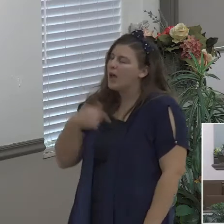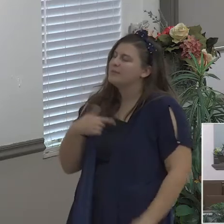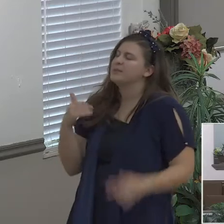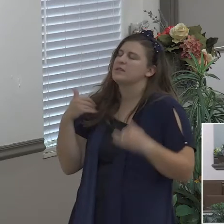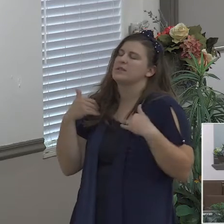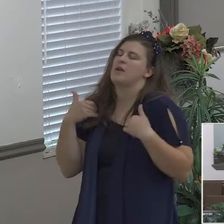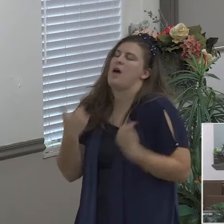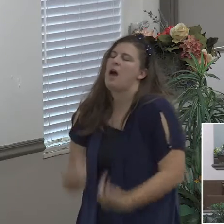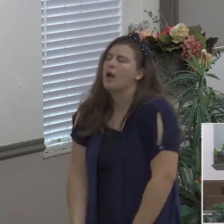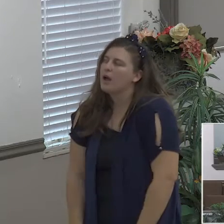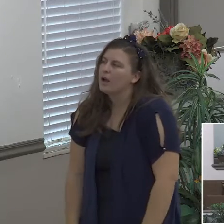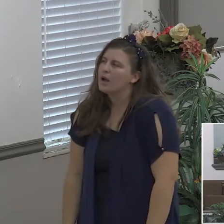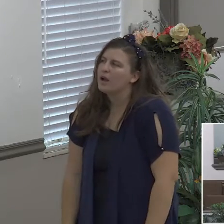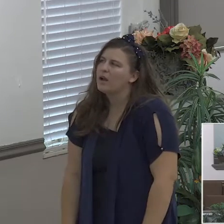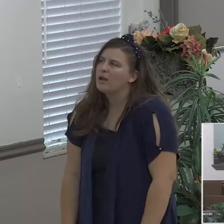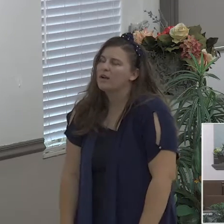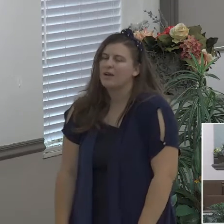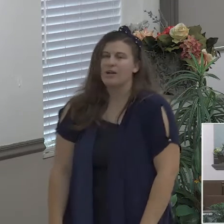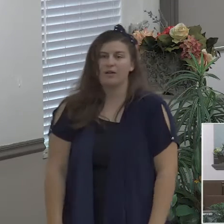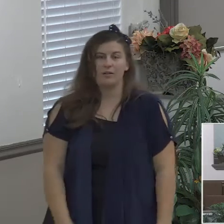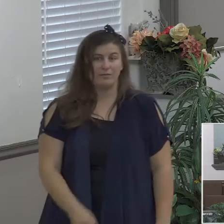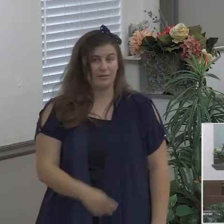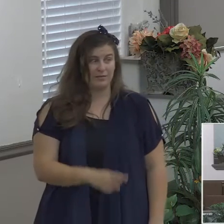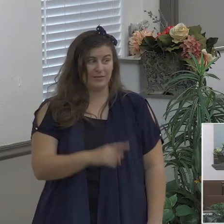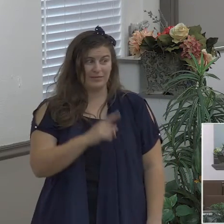I don't even think I slept when I was 33